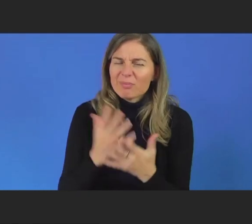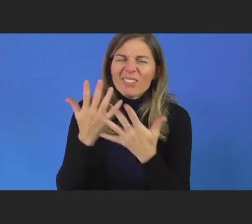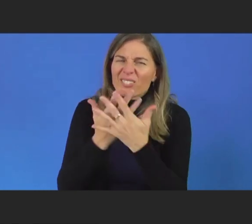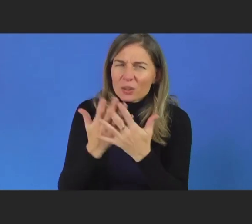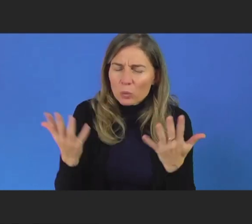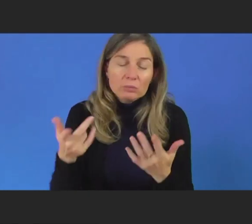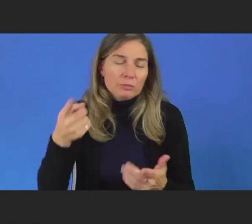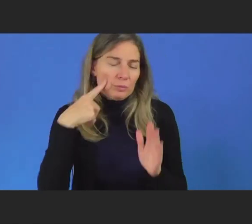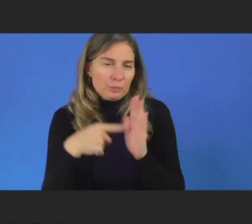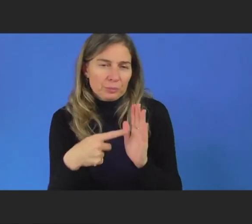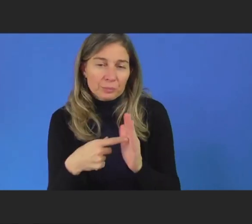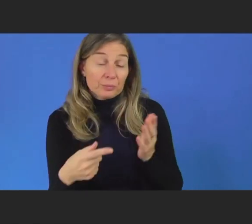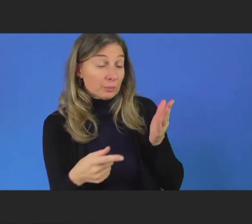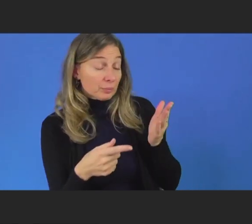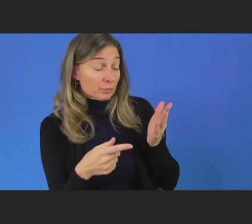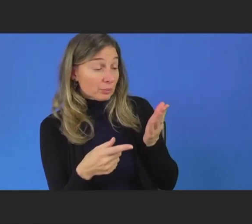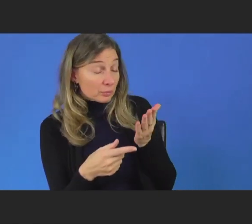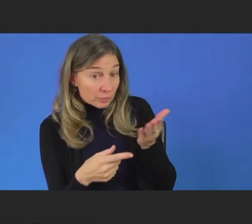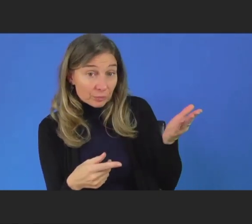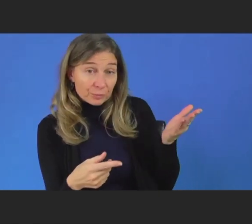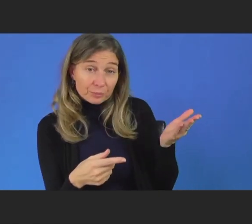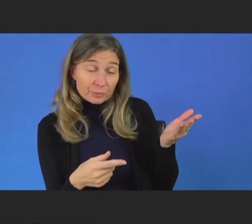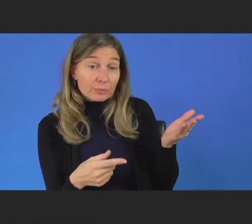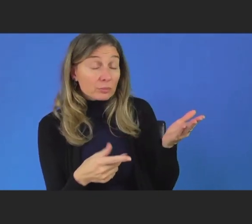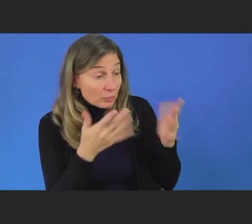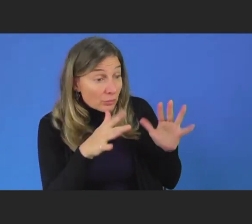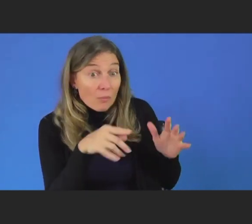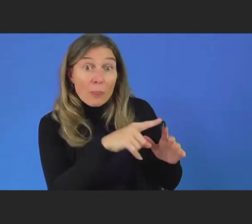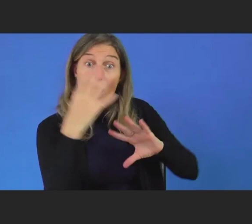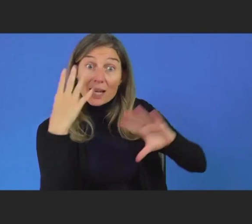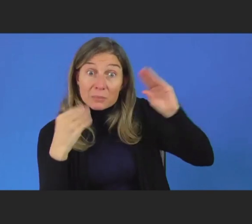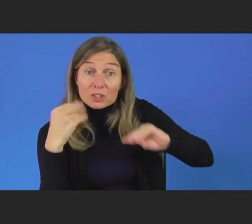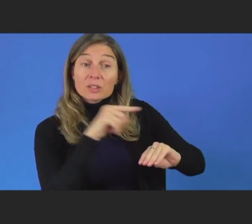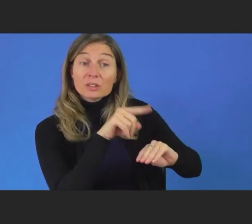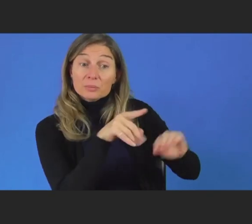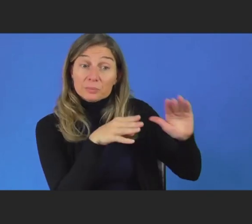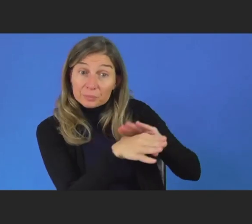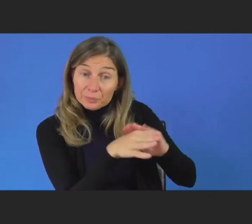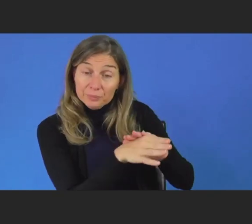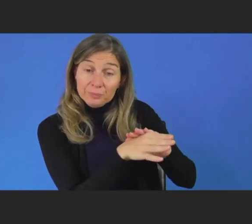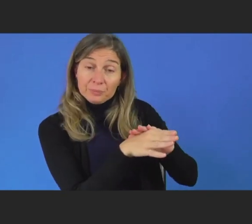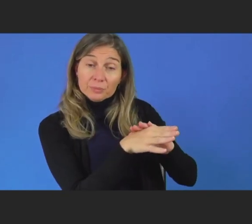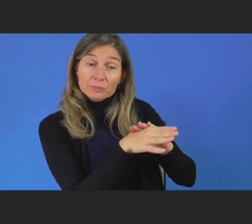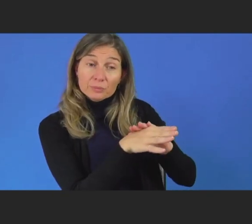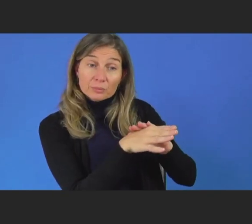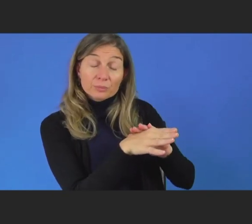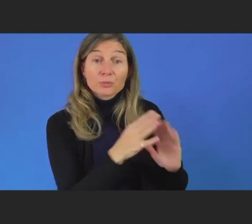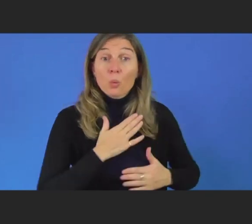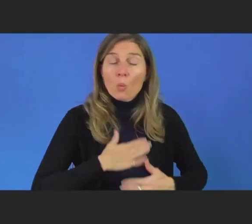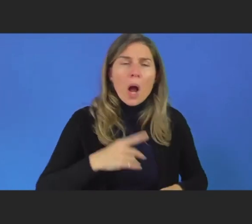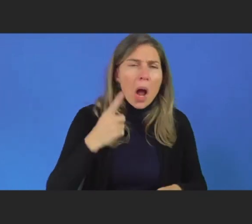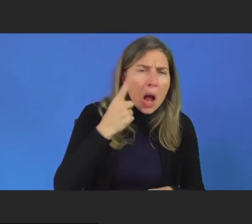company that has documented experience in accessibility and staff with disability to test the tools.